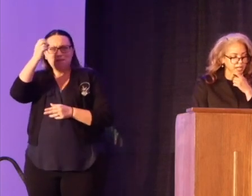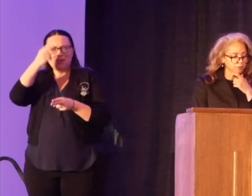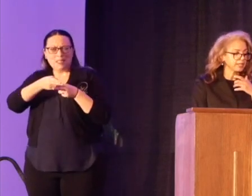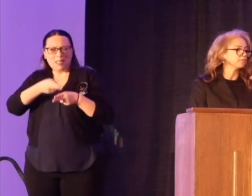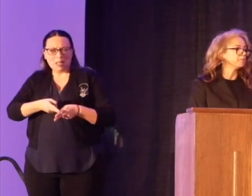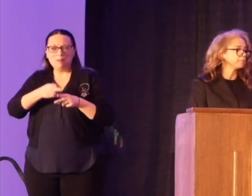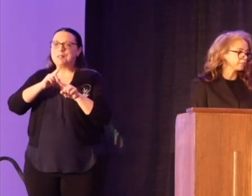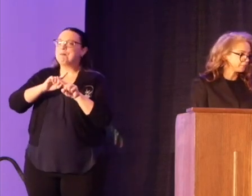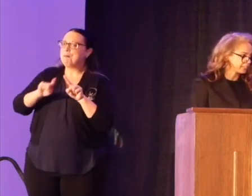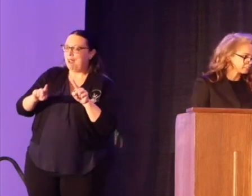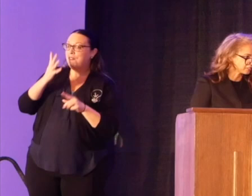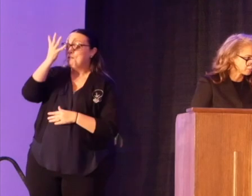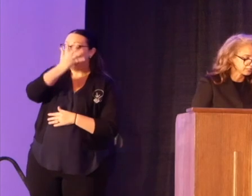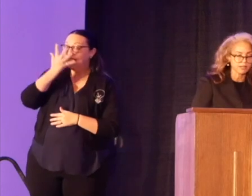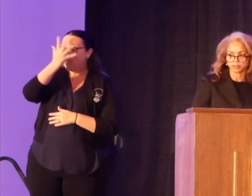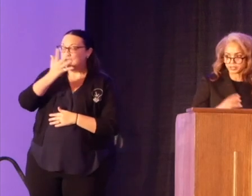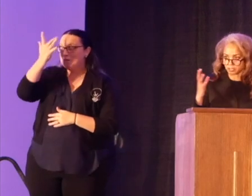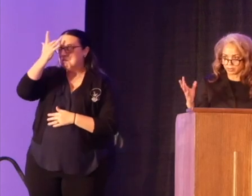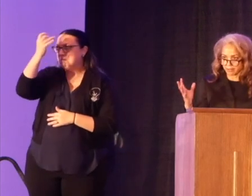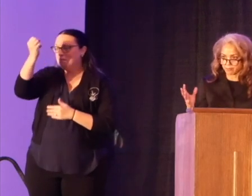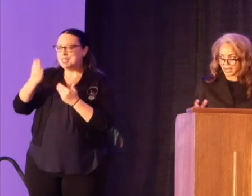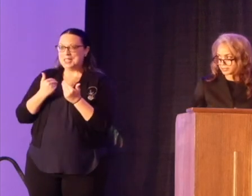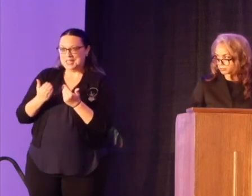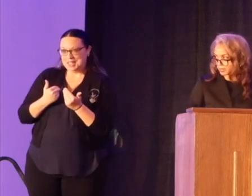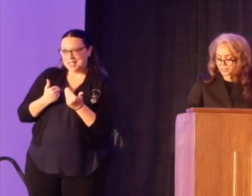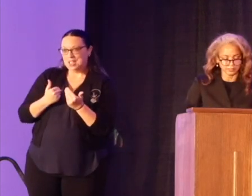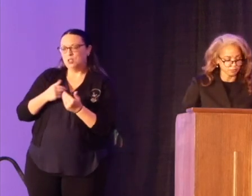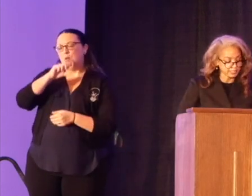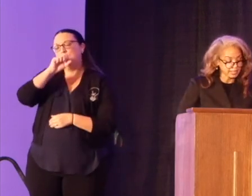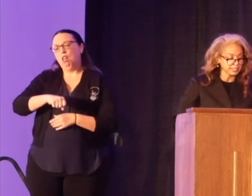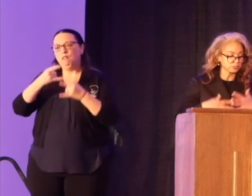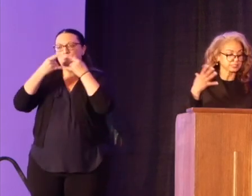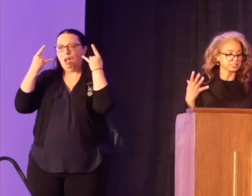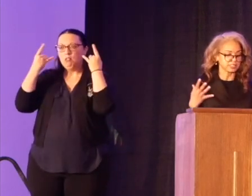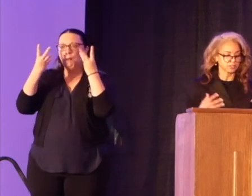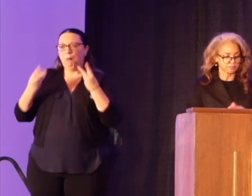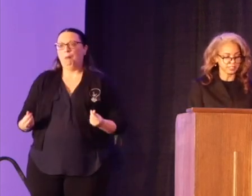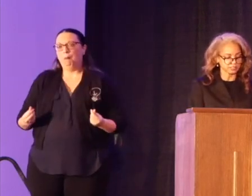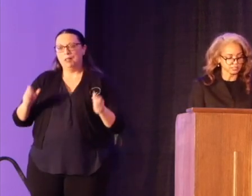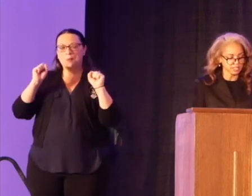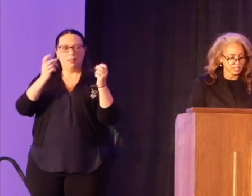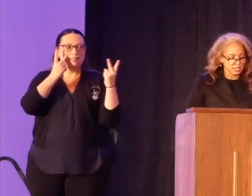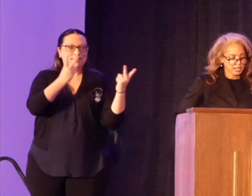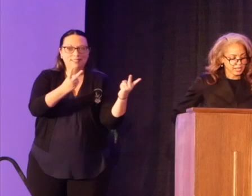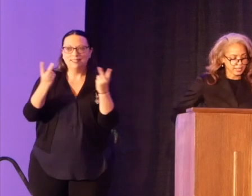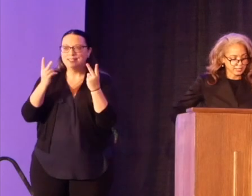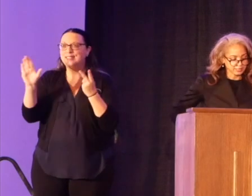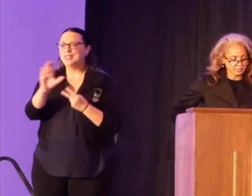said I'm great at remembering faces, so I love that we don't have masks, right? So I can actually see your faces.